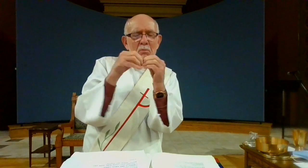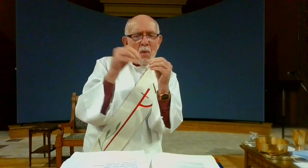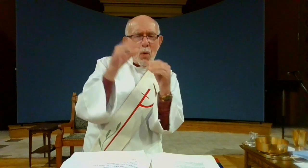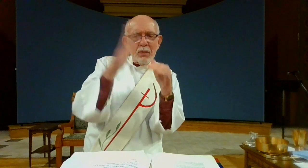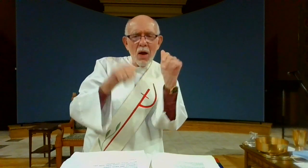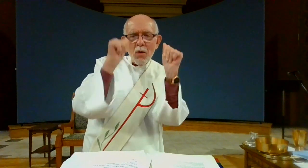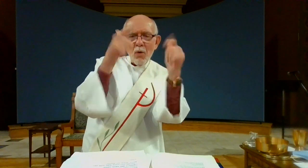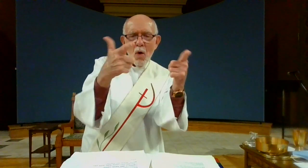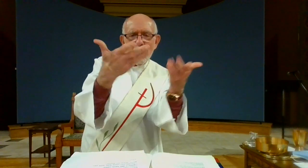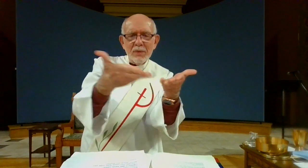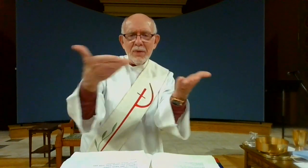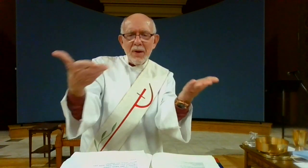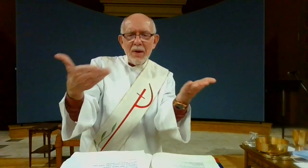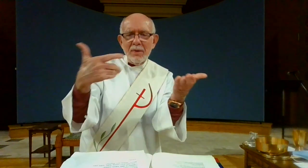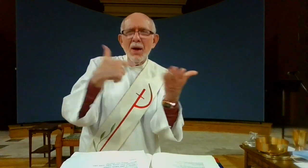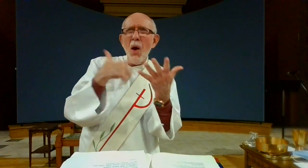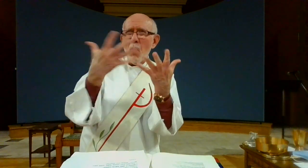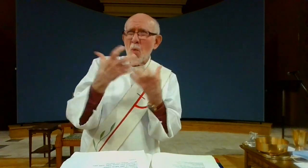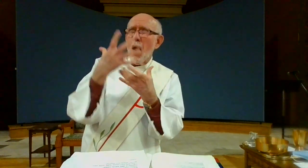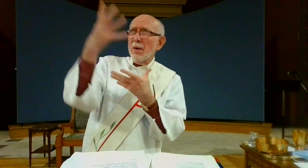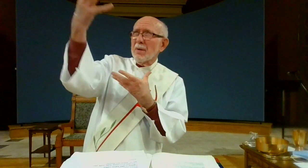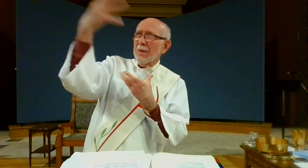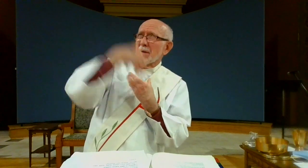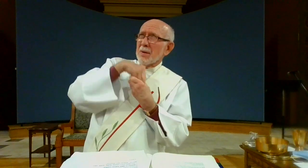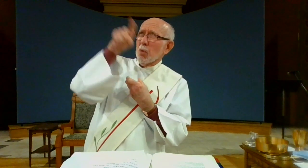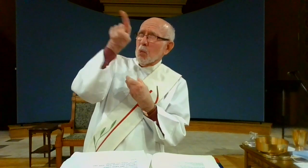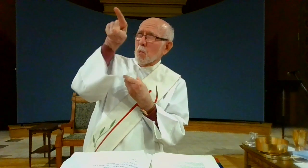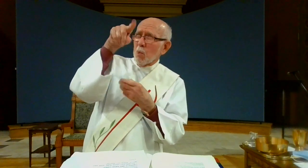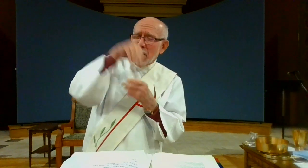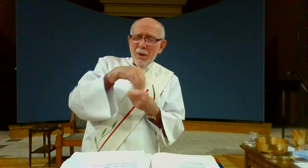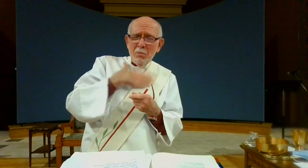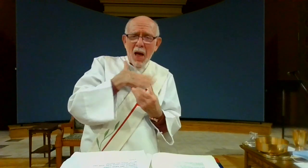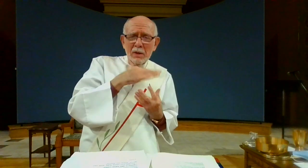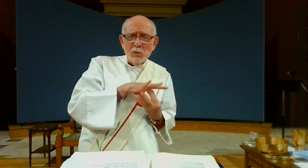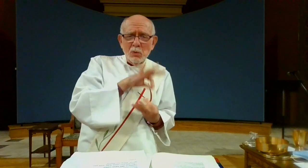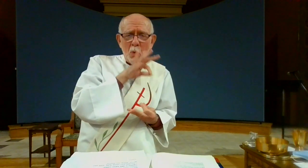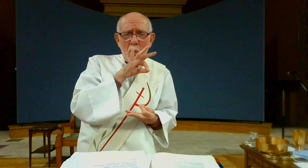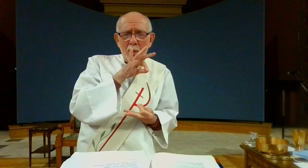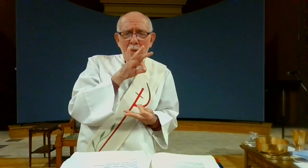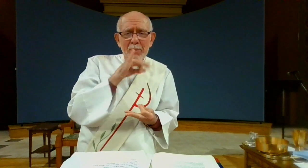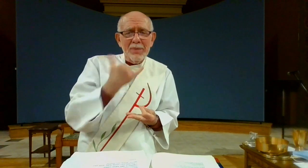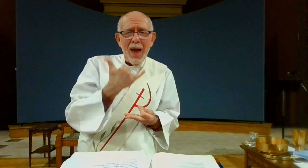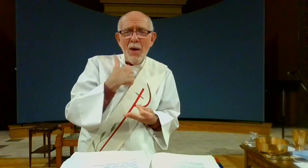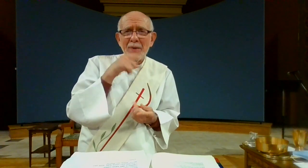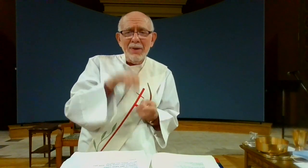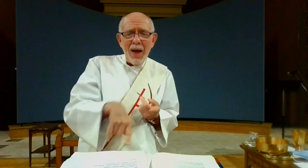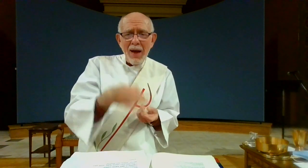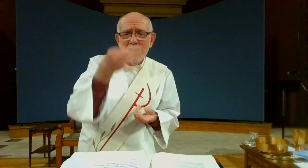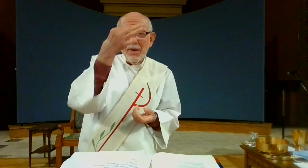love you above all things and desire to receive you into my soul Since I